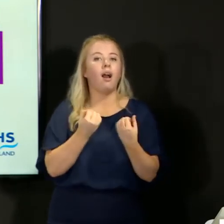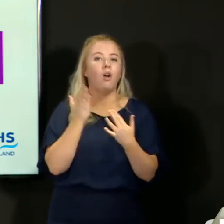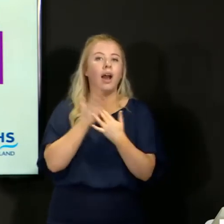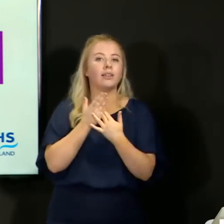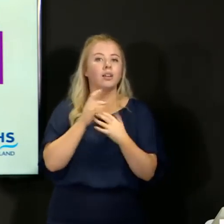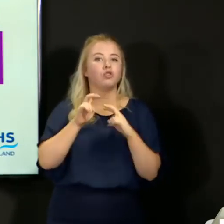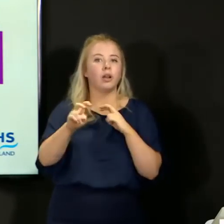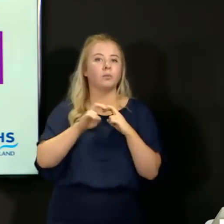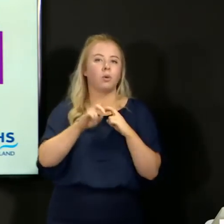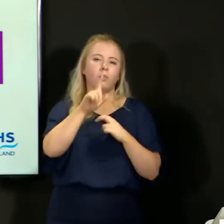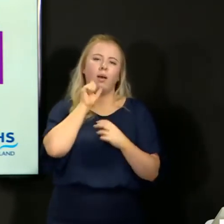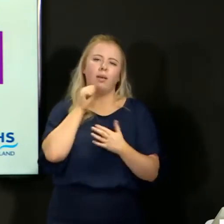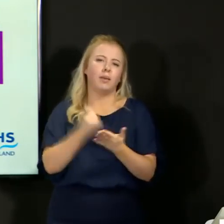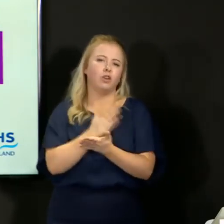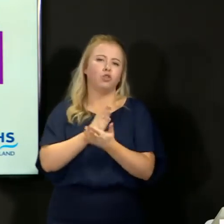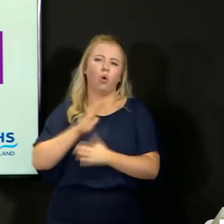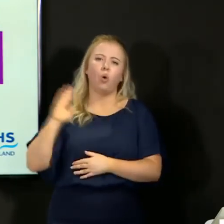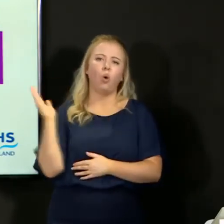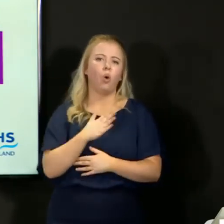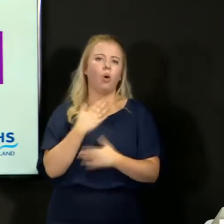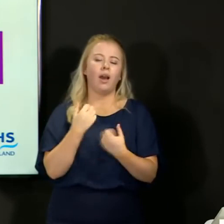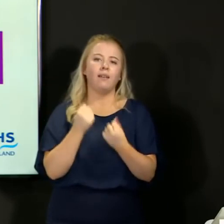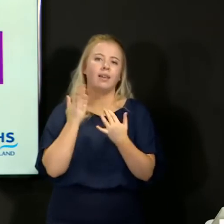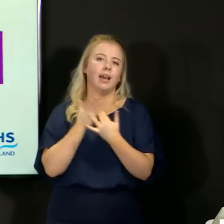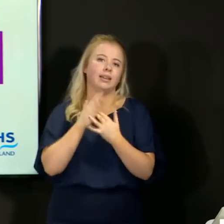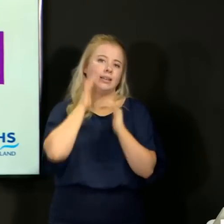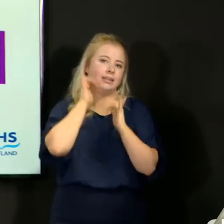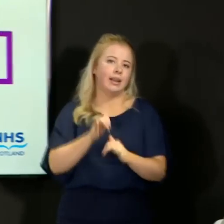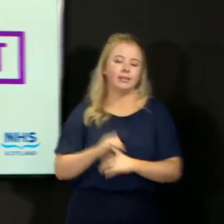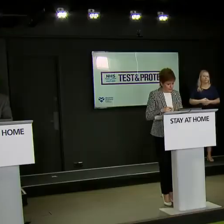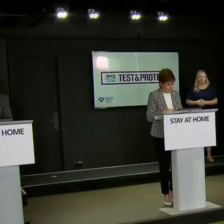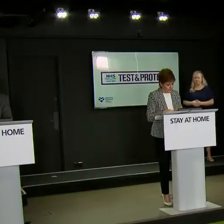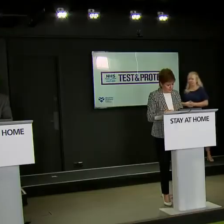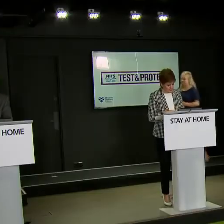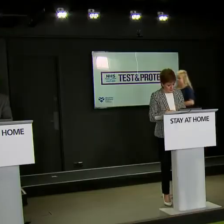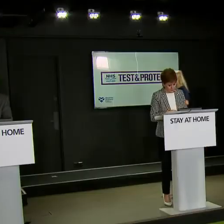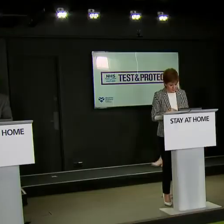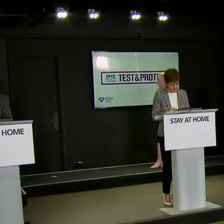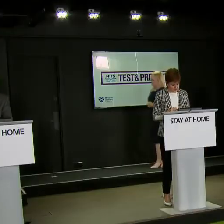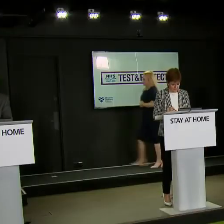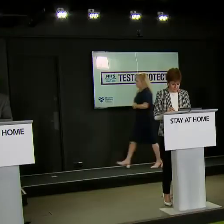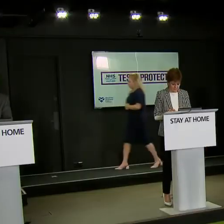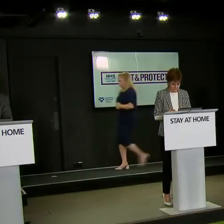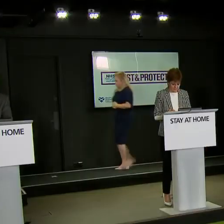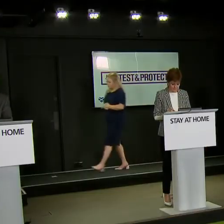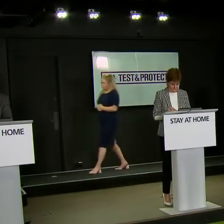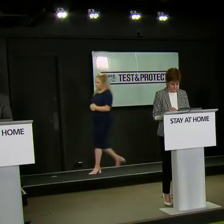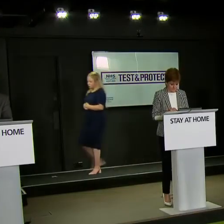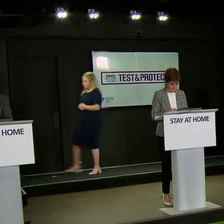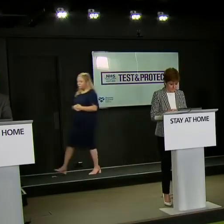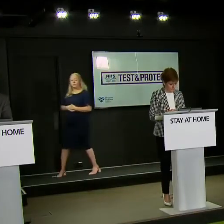will absolutely be making sure that everyone has access to a test who needs one. Thank you. Christine Lavelle from The Sun.